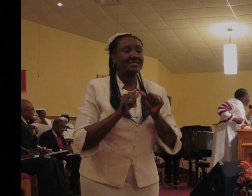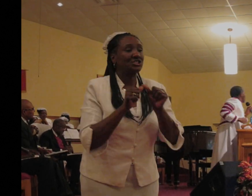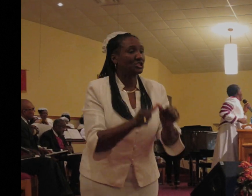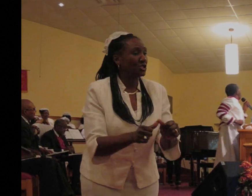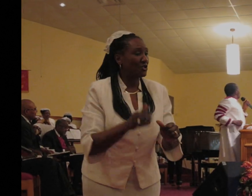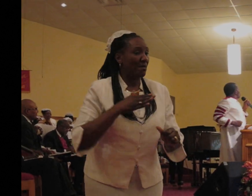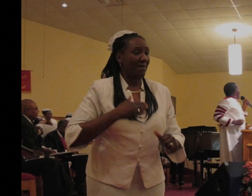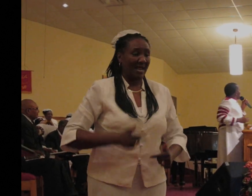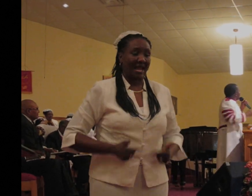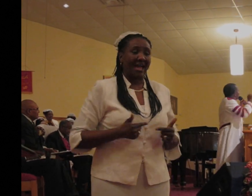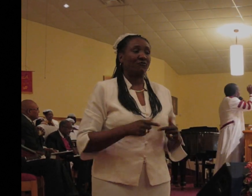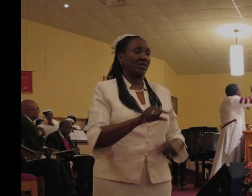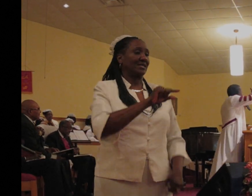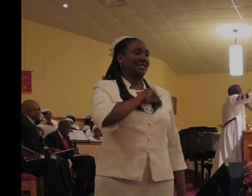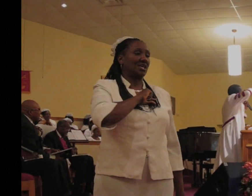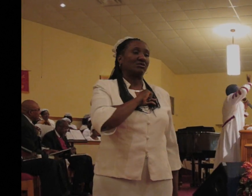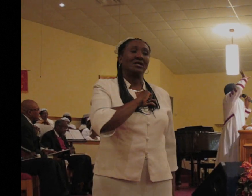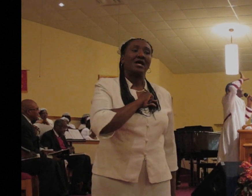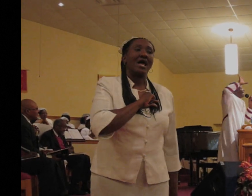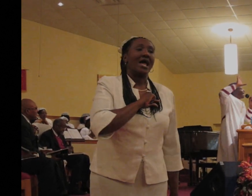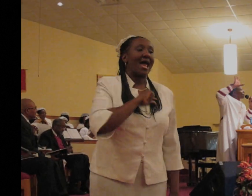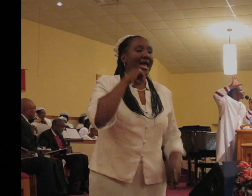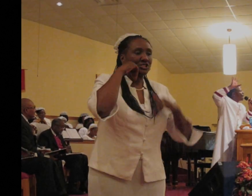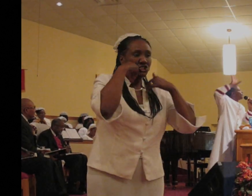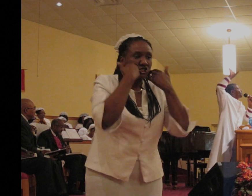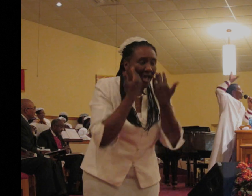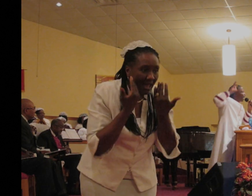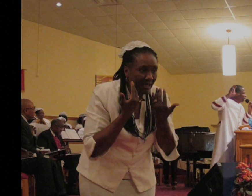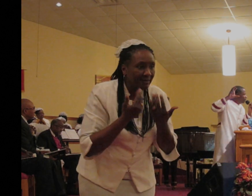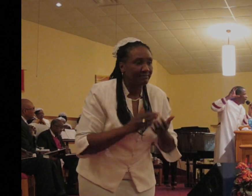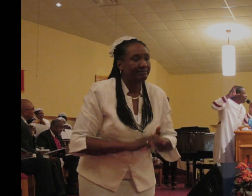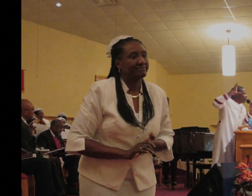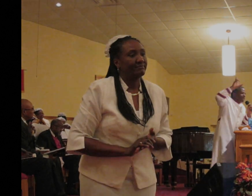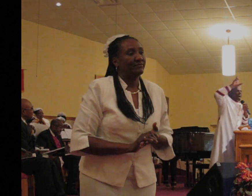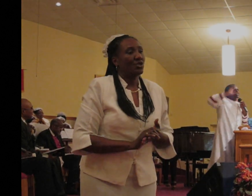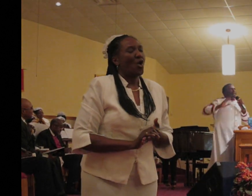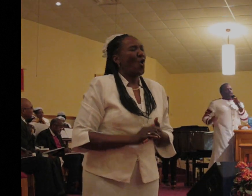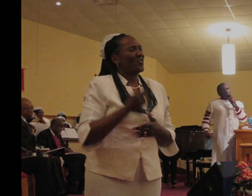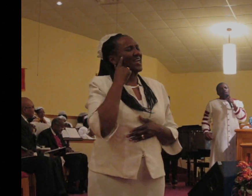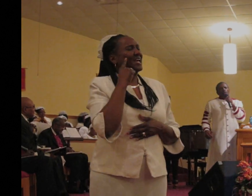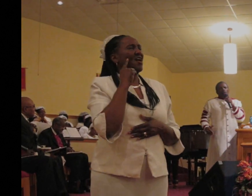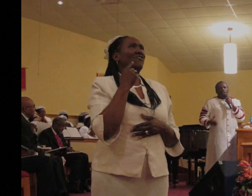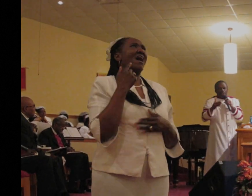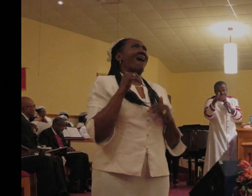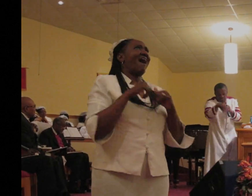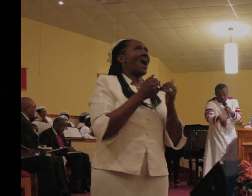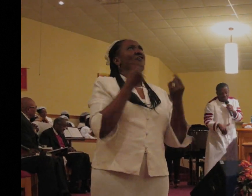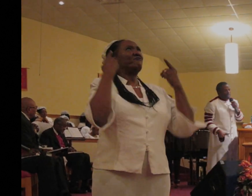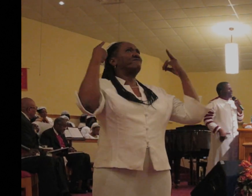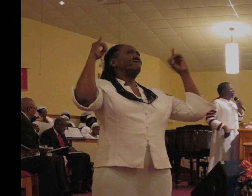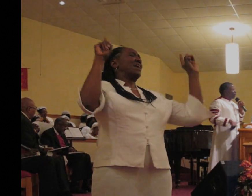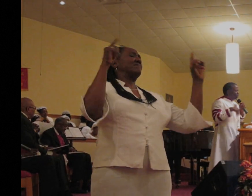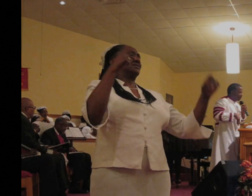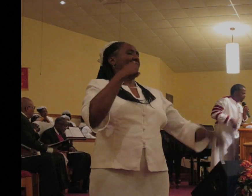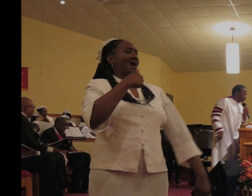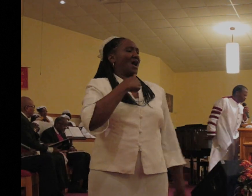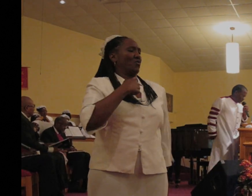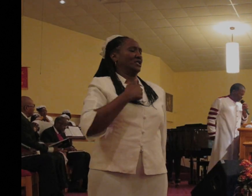can't go through life with past accolades of fame. What I've got to do is get deal with my presence.